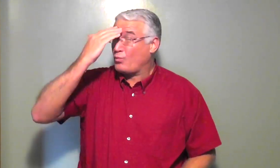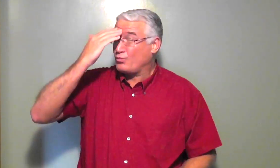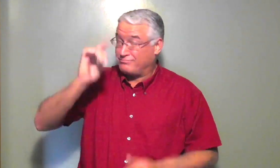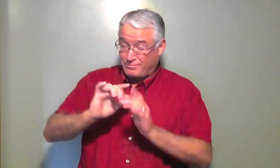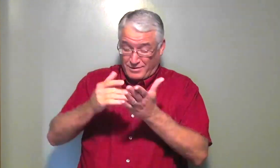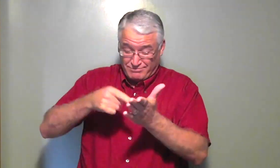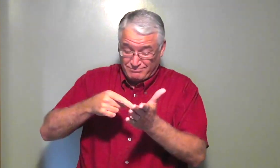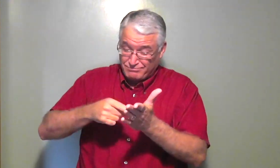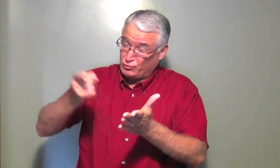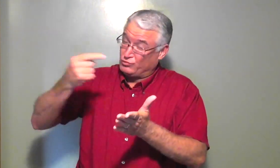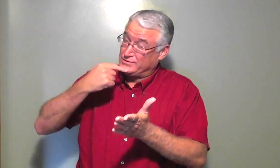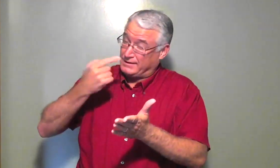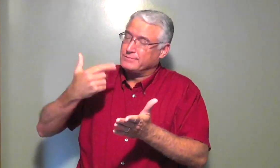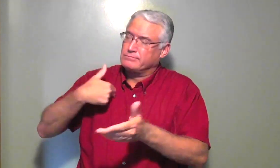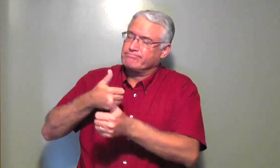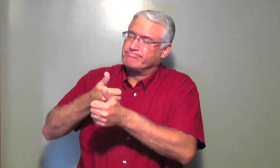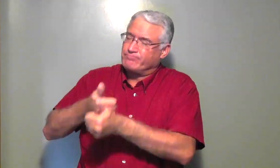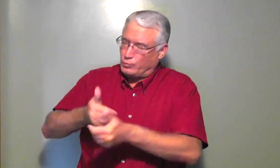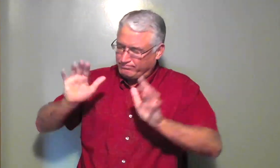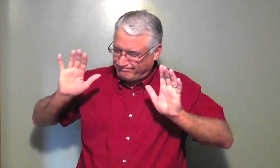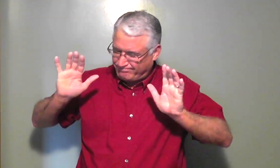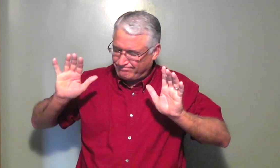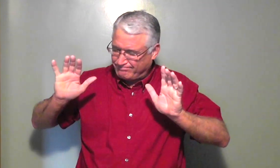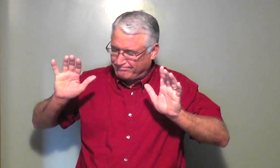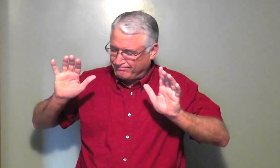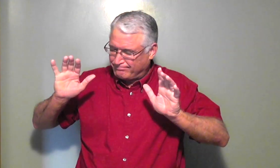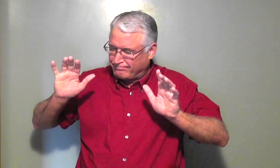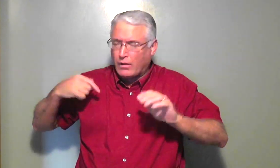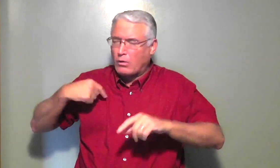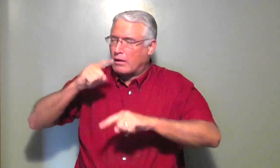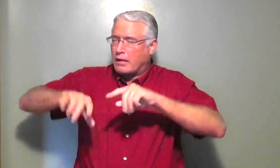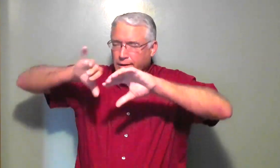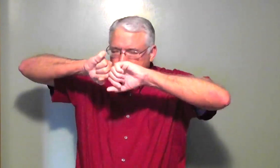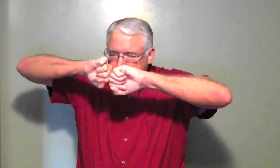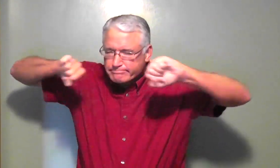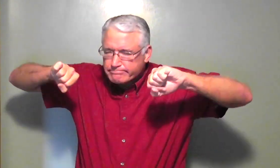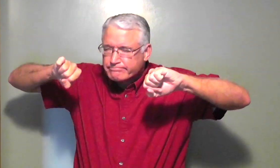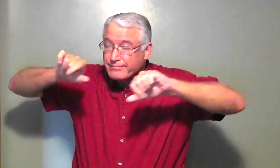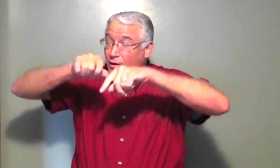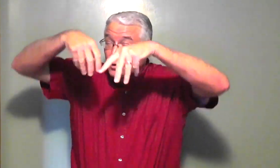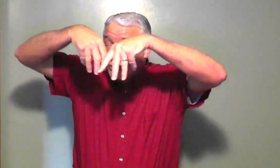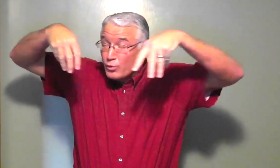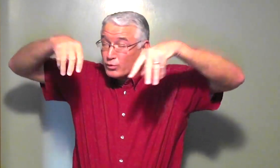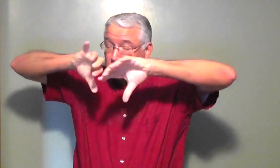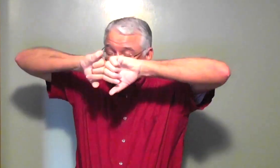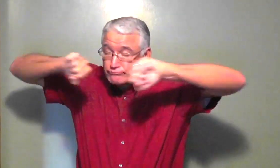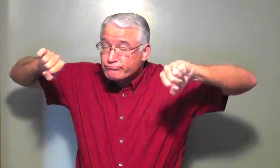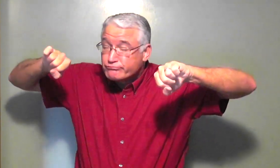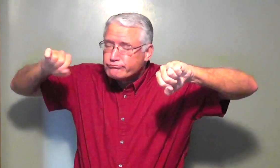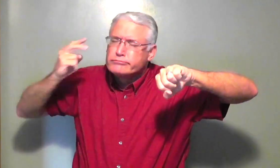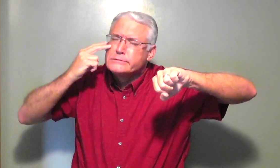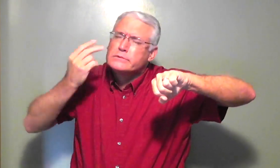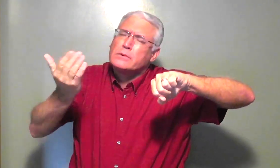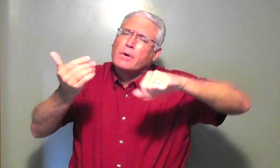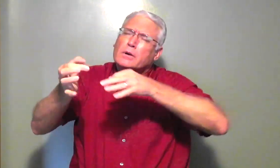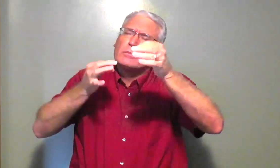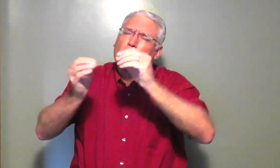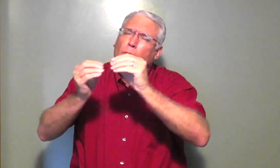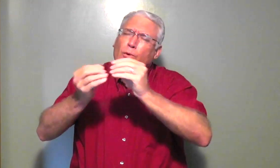Lord, we know that your word says, and we follow it. We can't look behind the curtain and